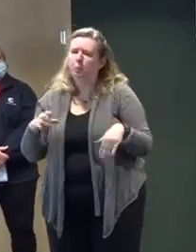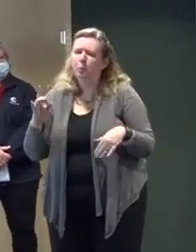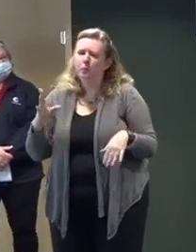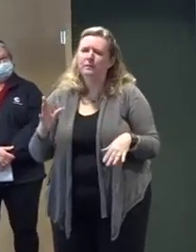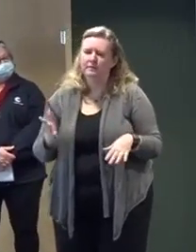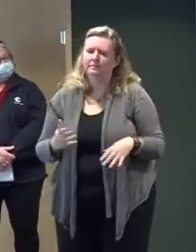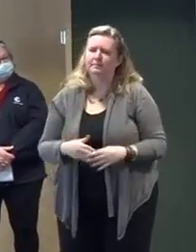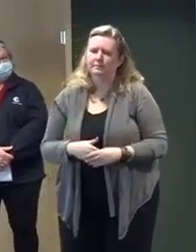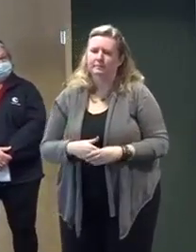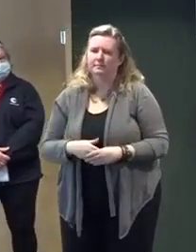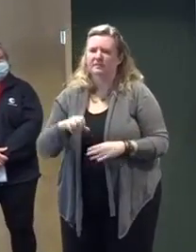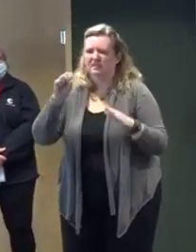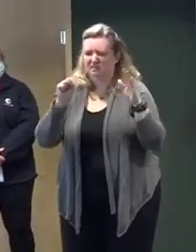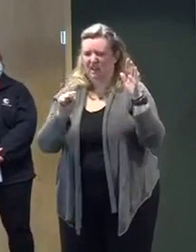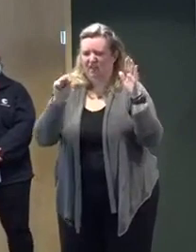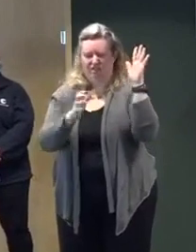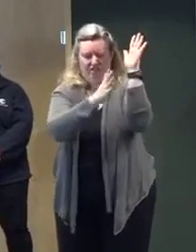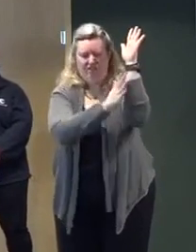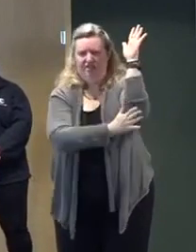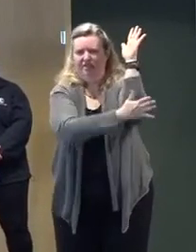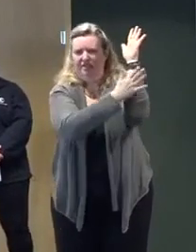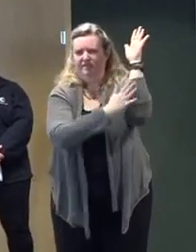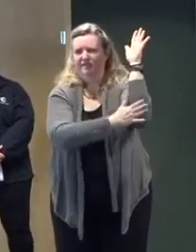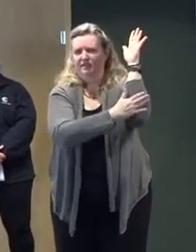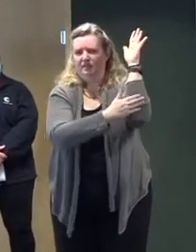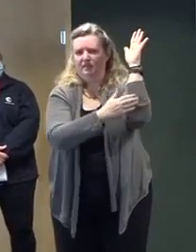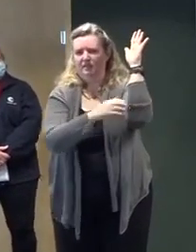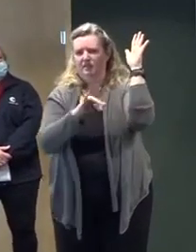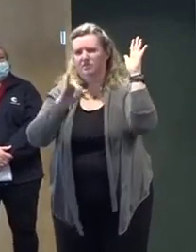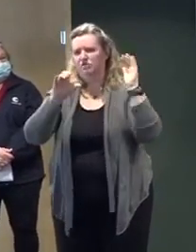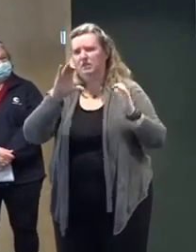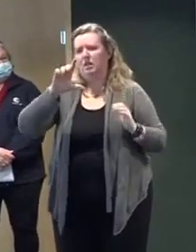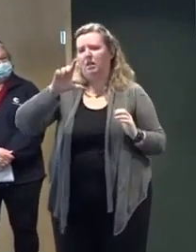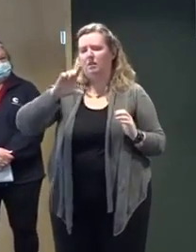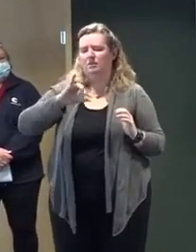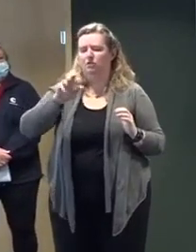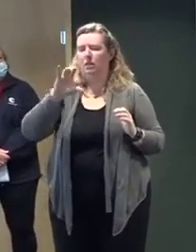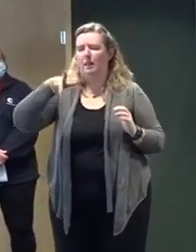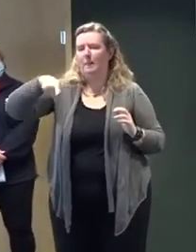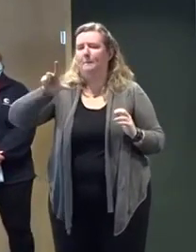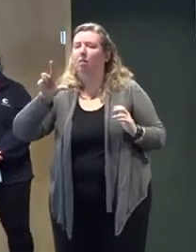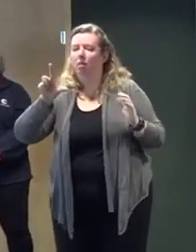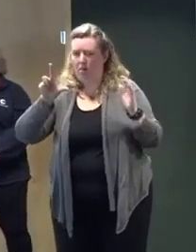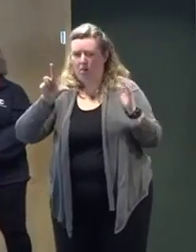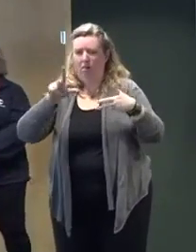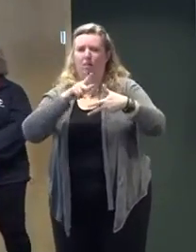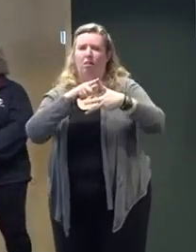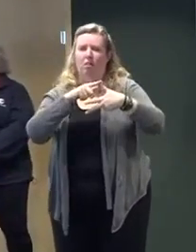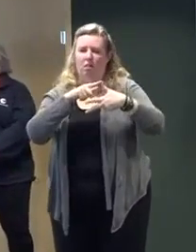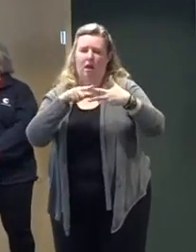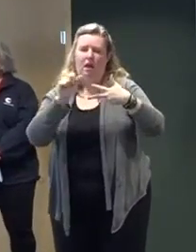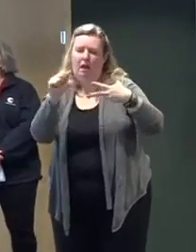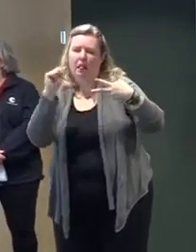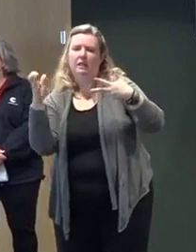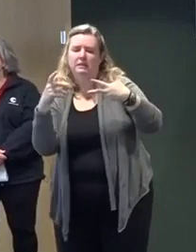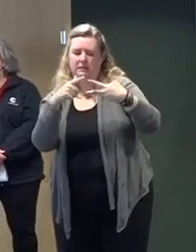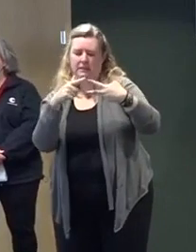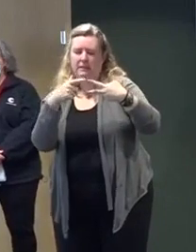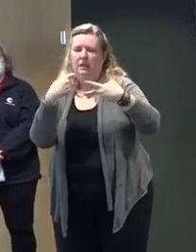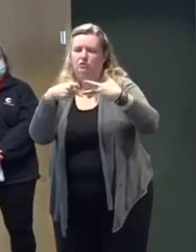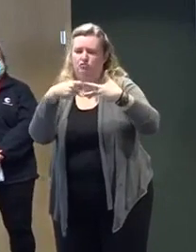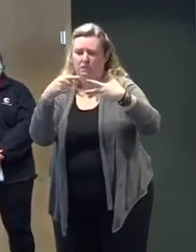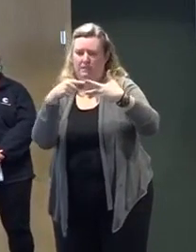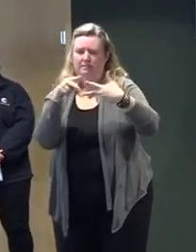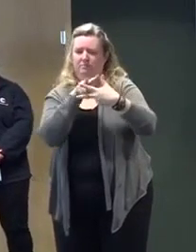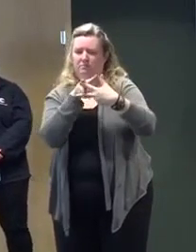portion of the JCP&L service area and Atlantic City Electric are going to be the two utilities that are